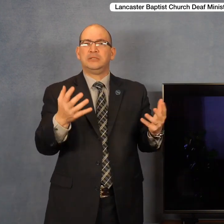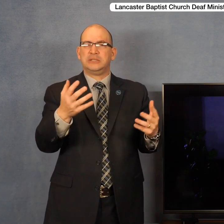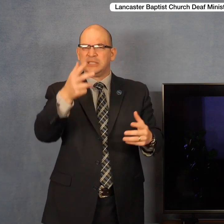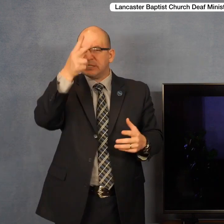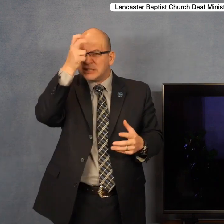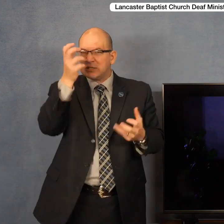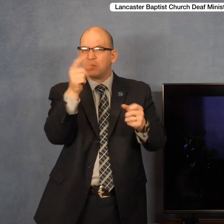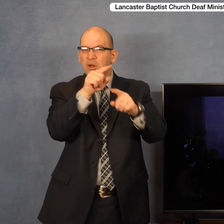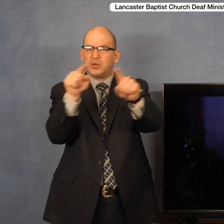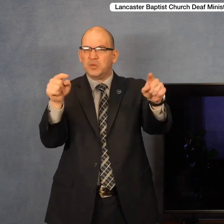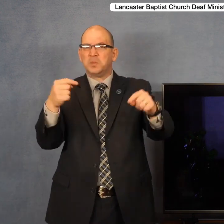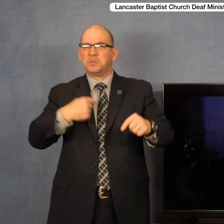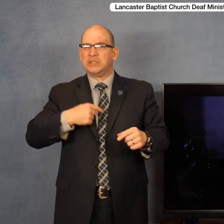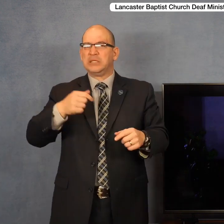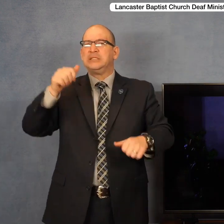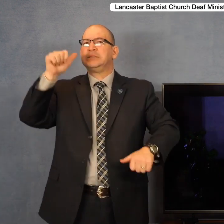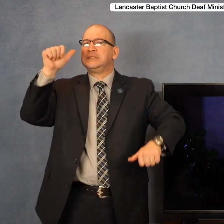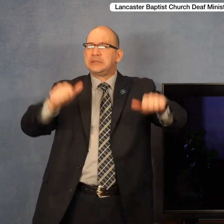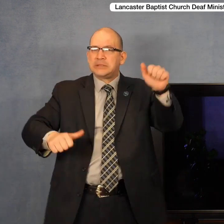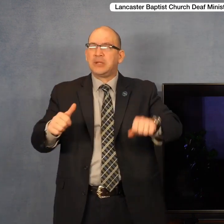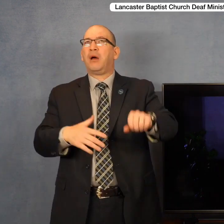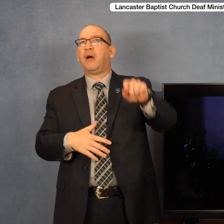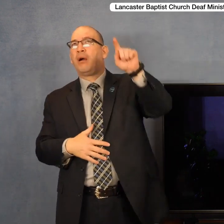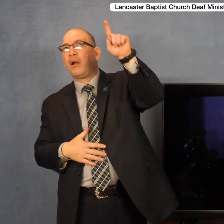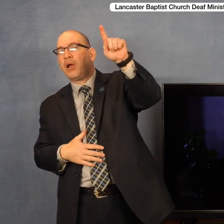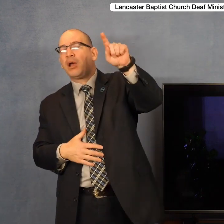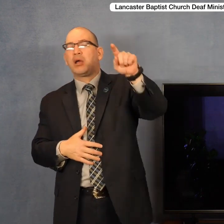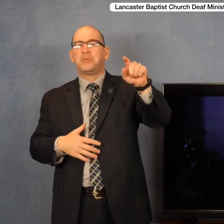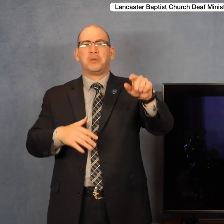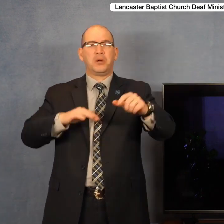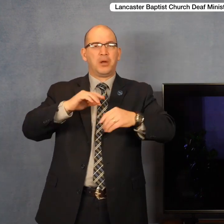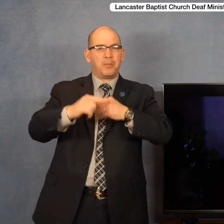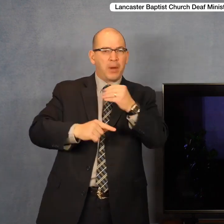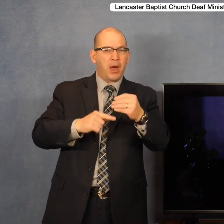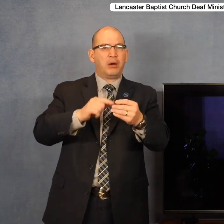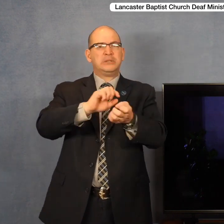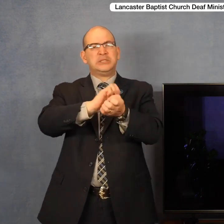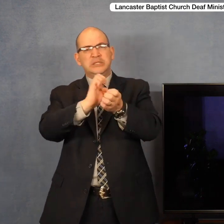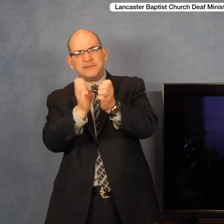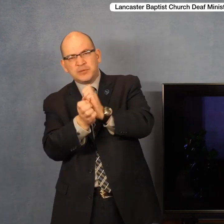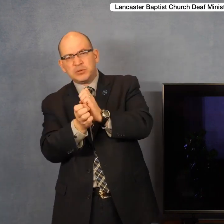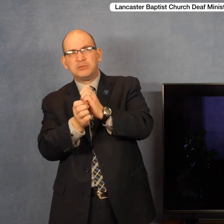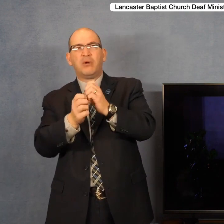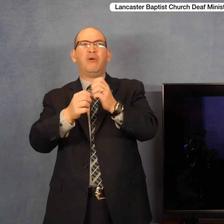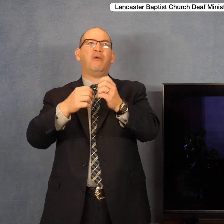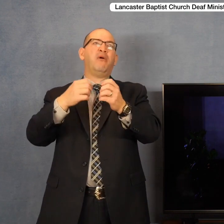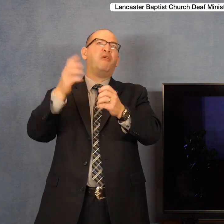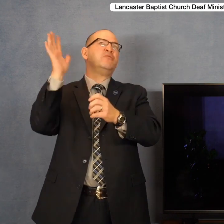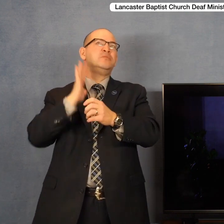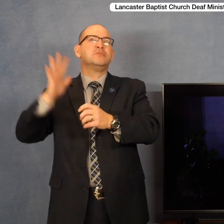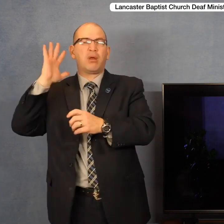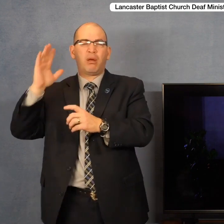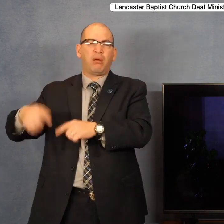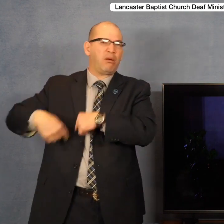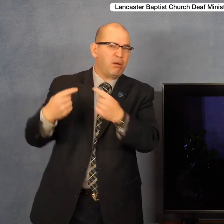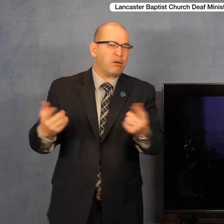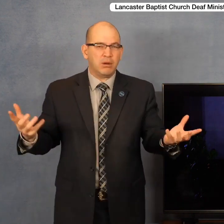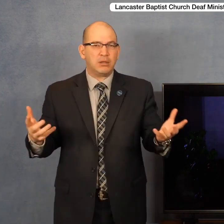minds today about the existence of God, about the origin of man. The devil is a liar and the father of all lies.